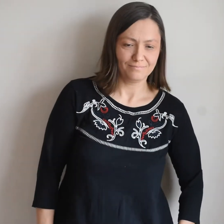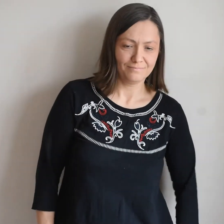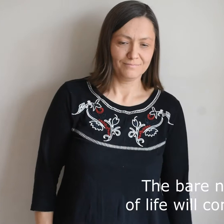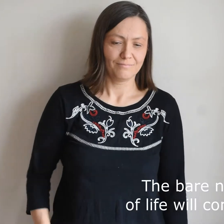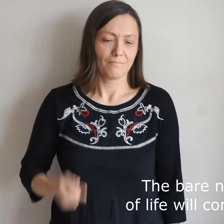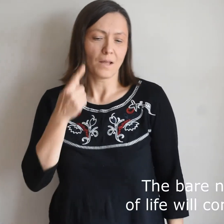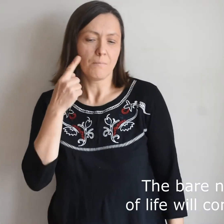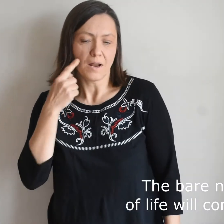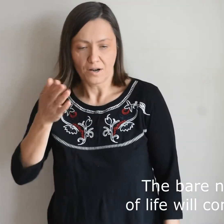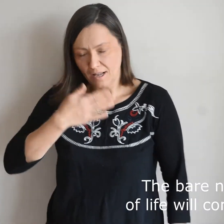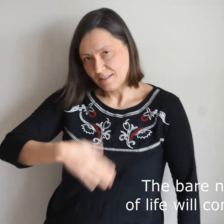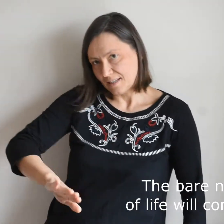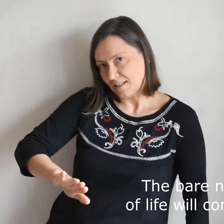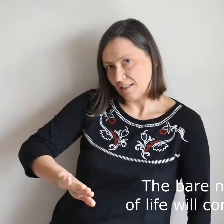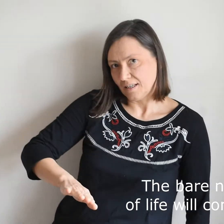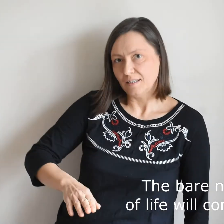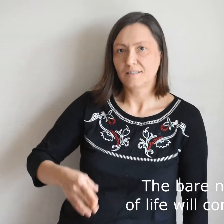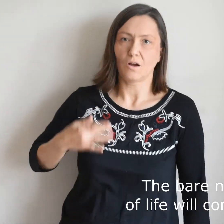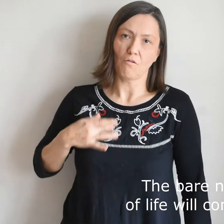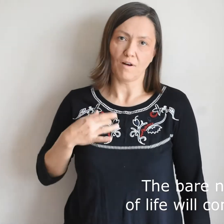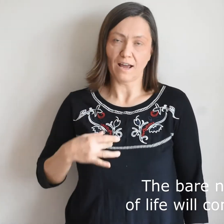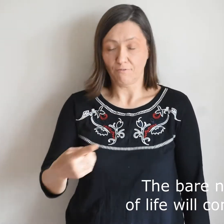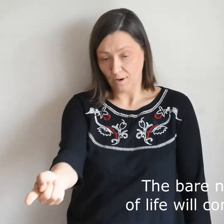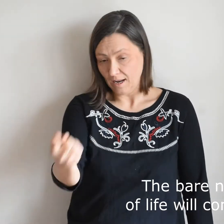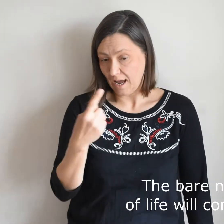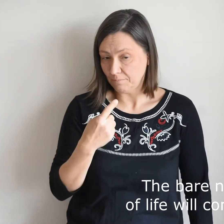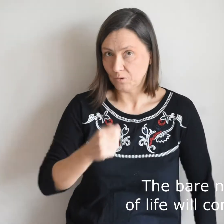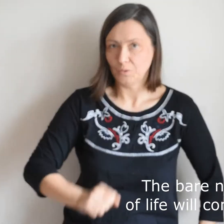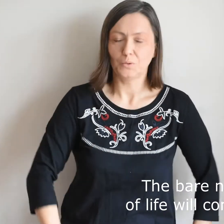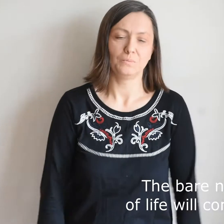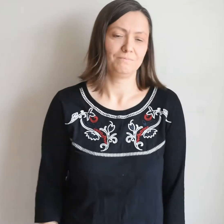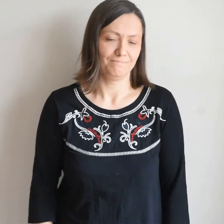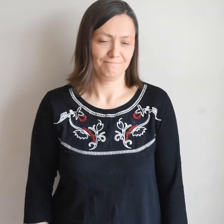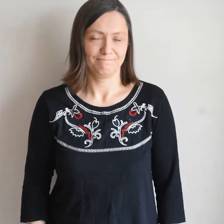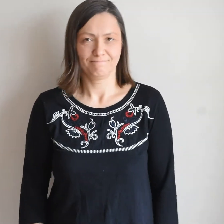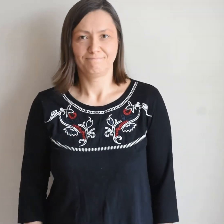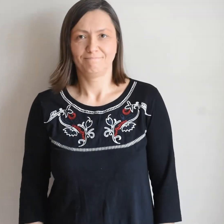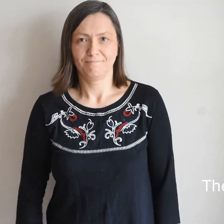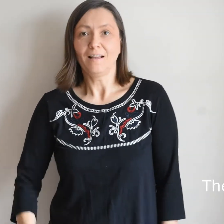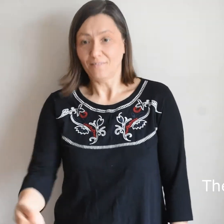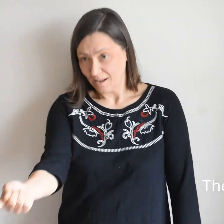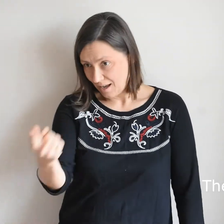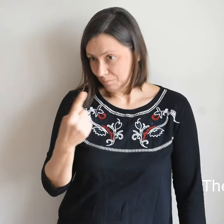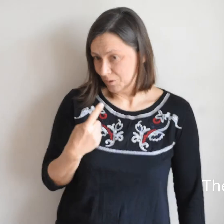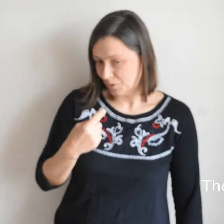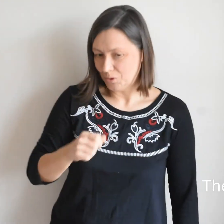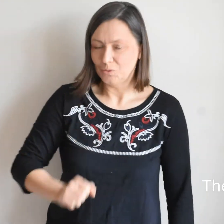The bare necessities of life will come to you. They'll come to you.